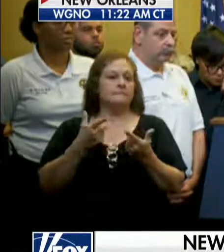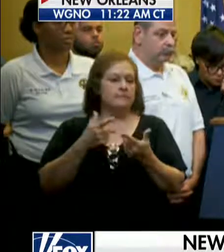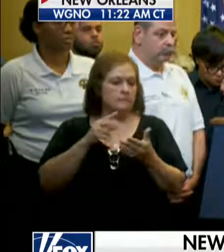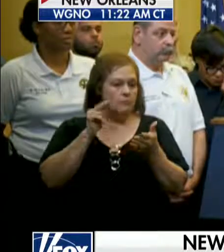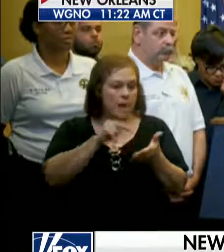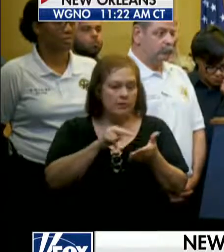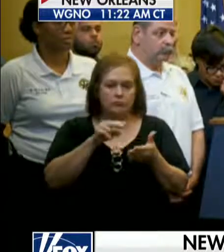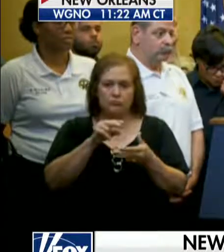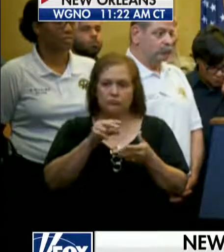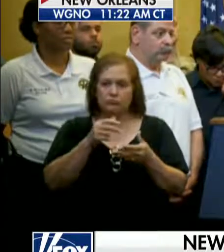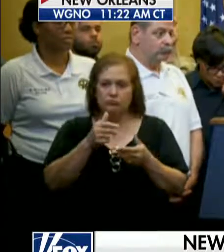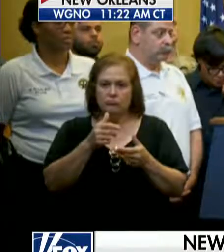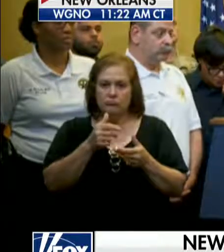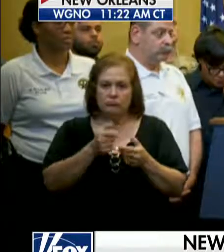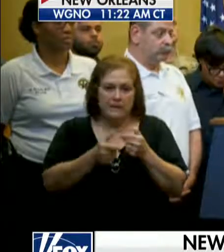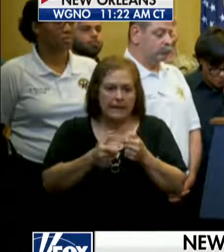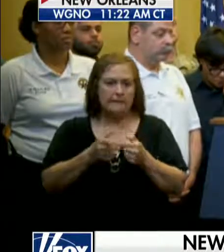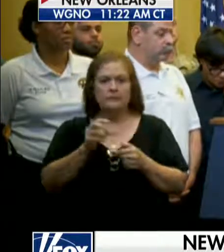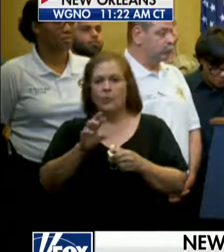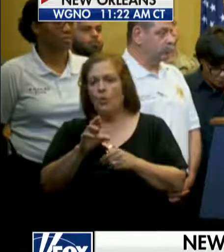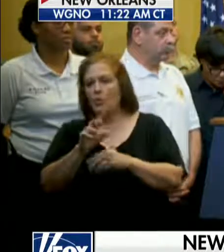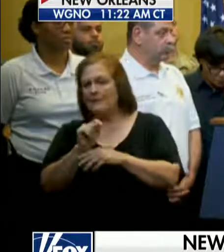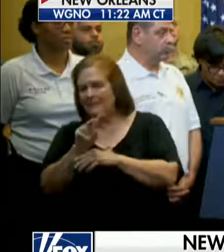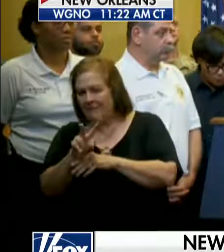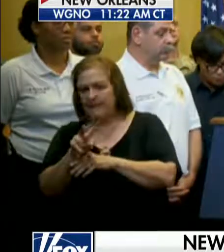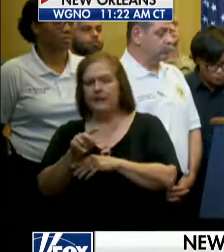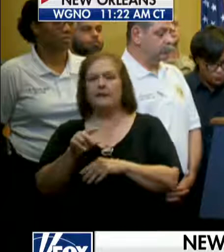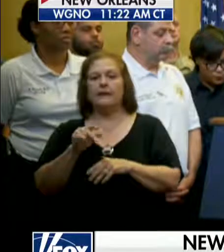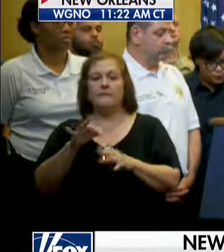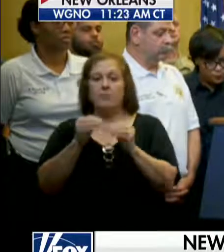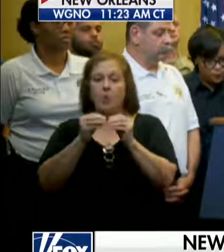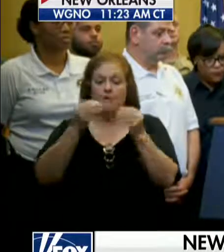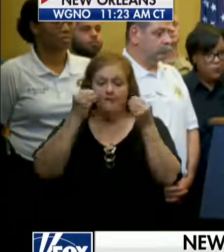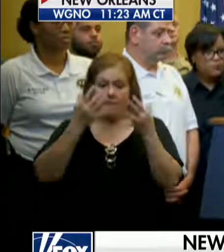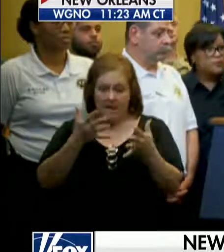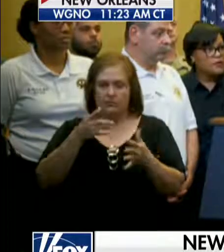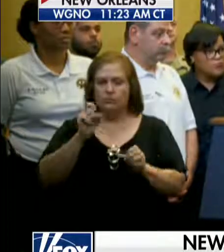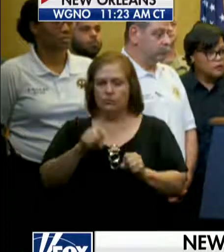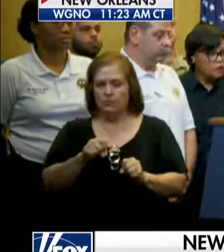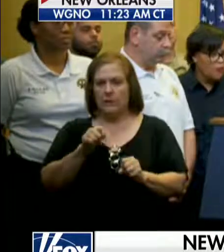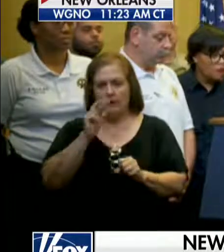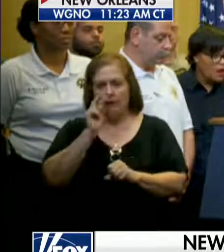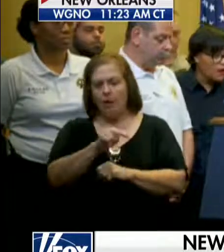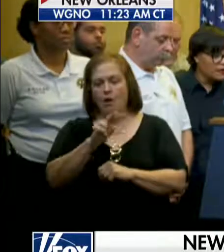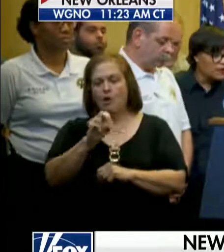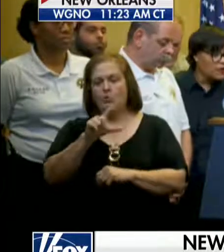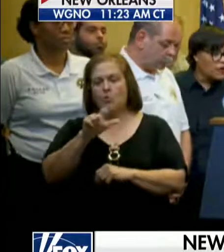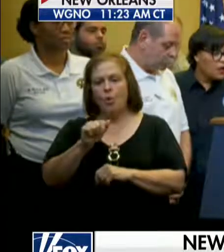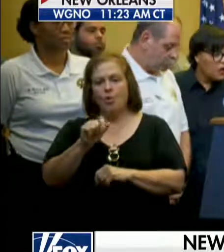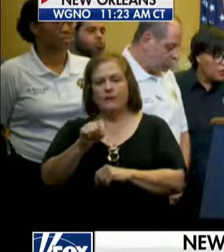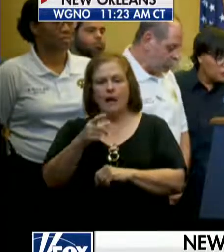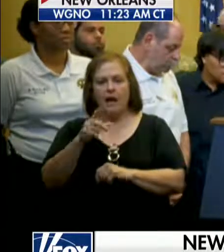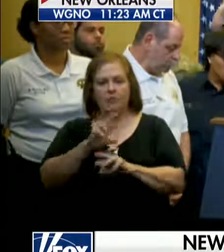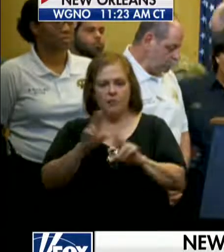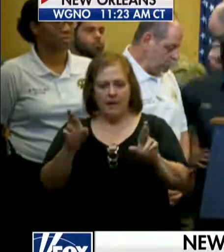at NOLA Ready. And you can find us online at ready.nola.gov. Thanks. Thank you so much, Colin.